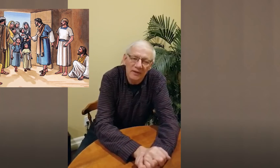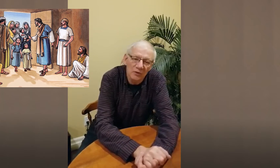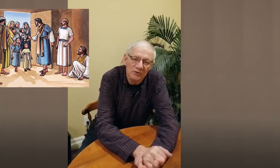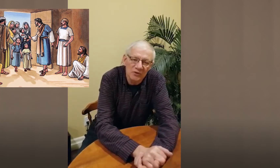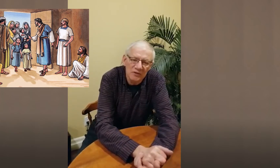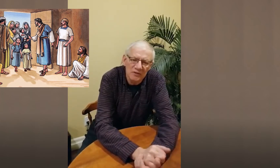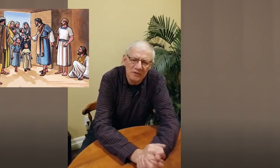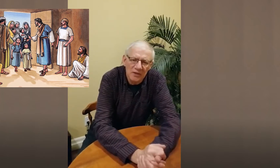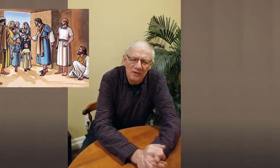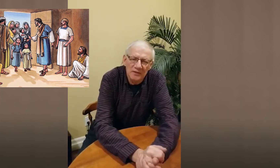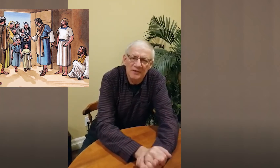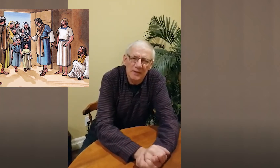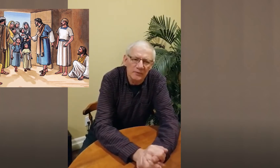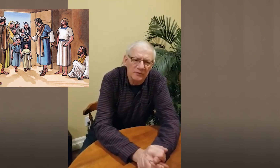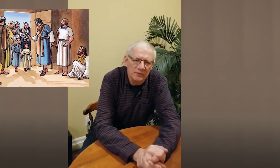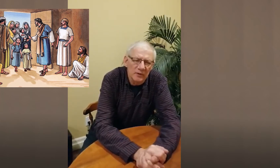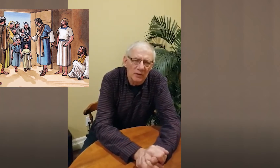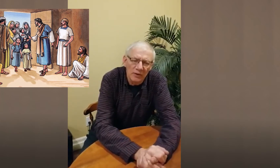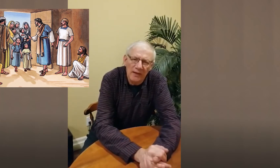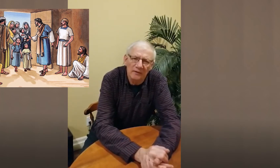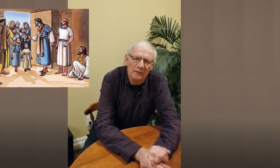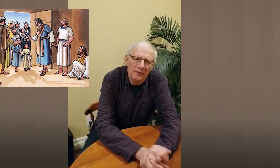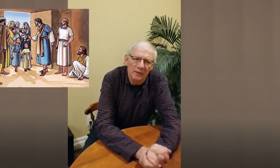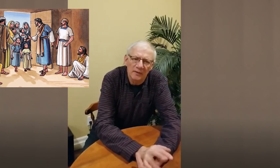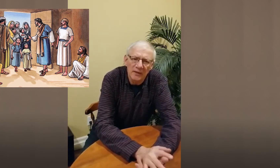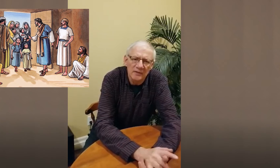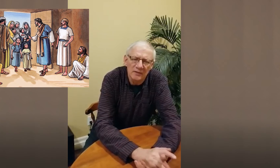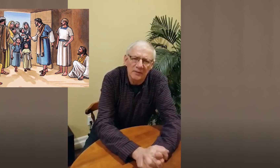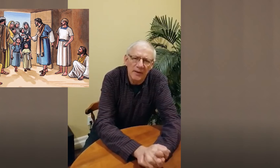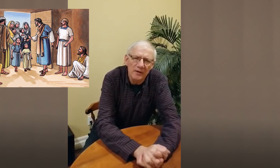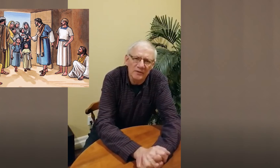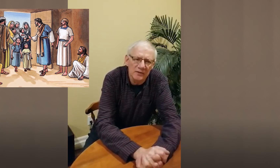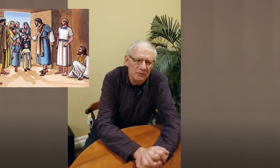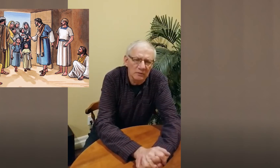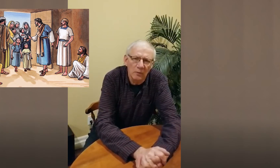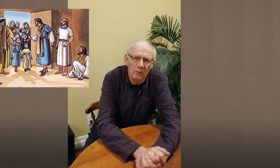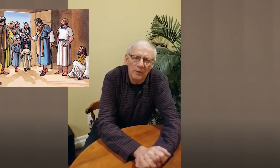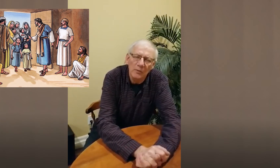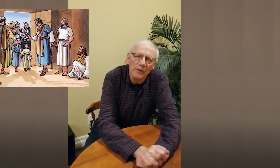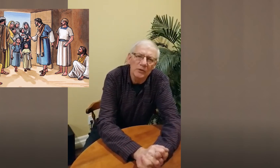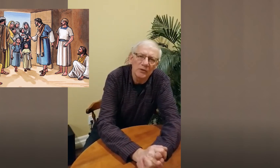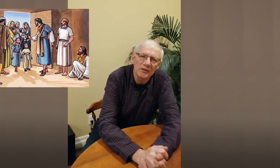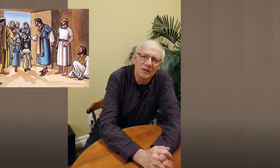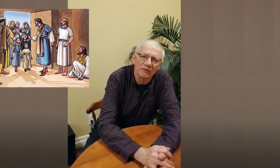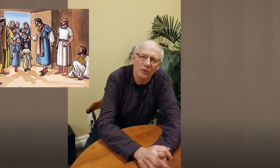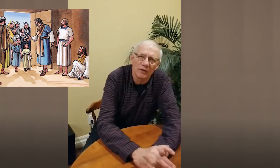close to jesus the disciples look at the kids and the parents and they're so what are you bringing your kids here for that